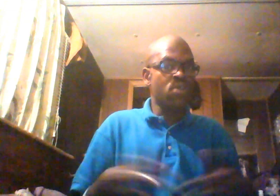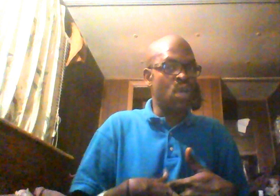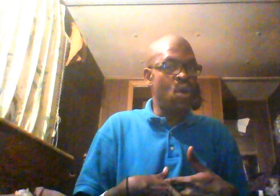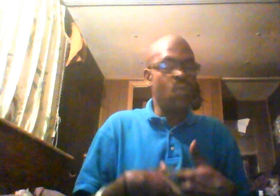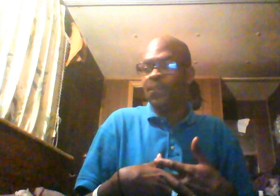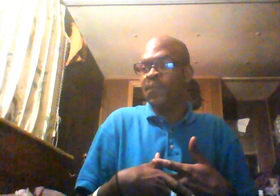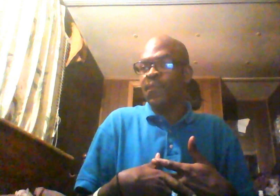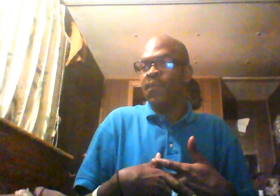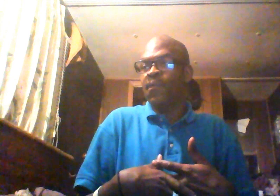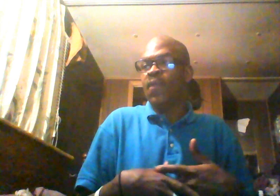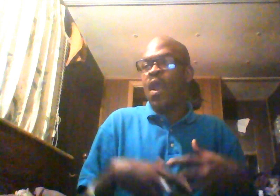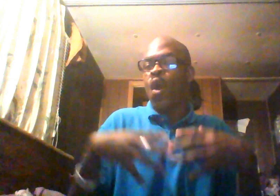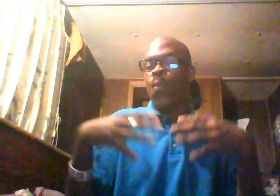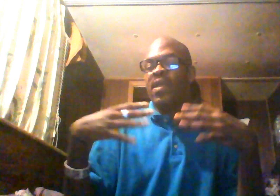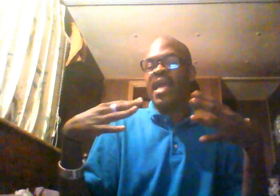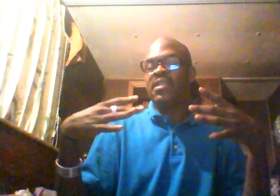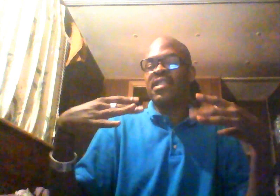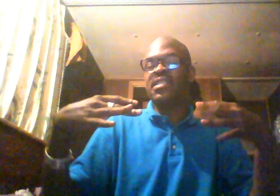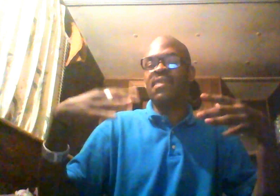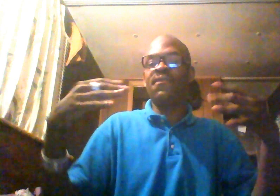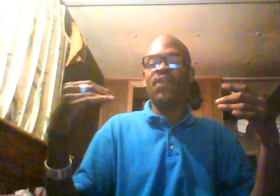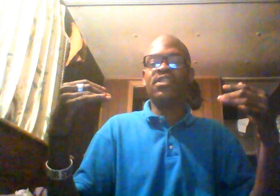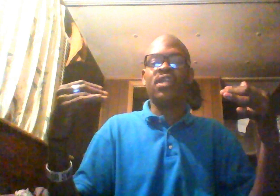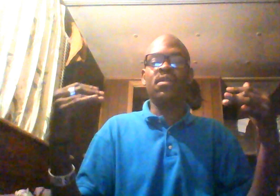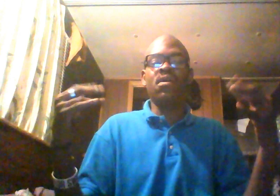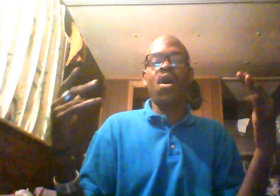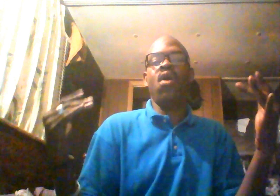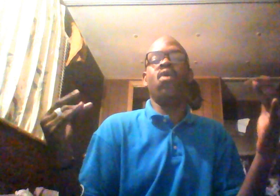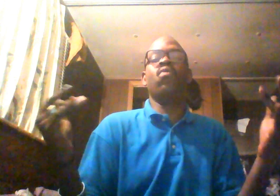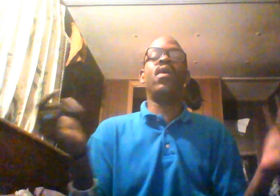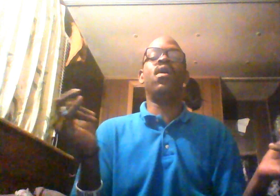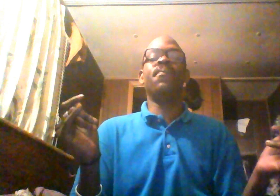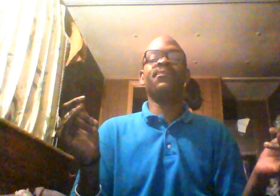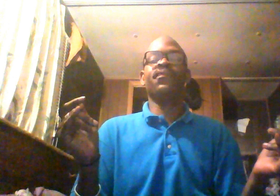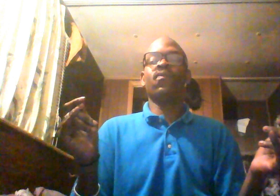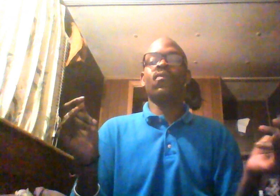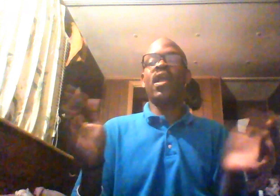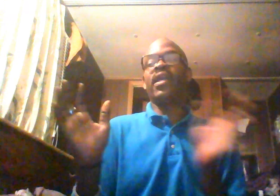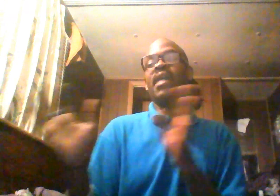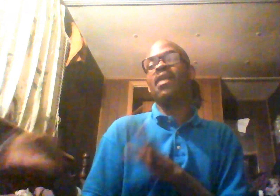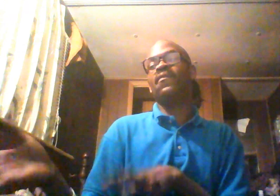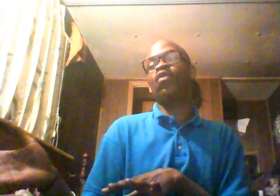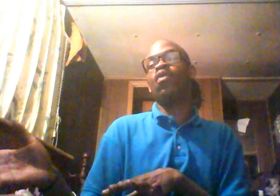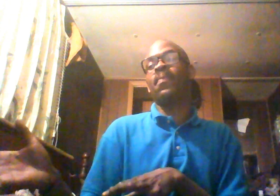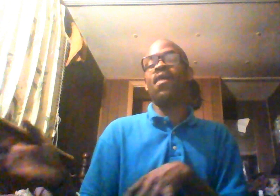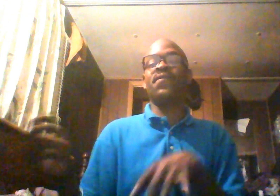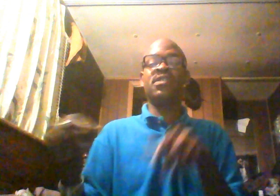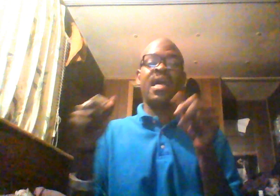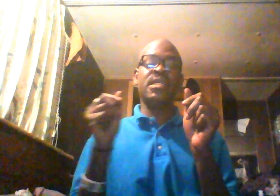So with that sense of inflation, oh, well, it came down from the corporate office that I need to